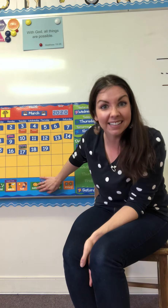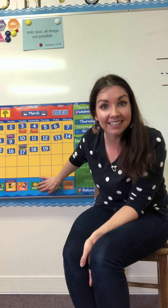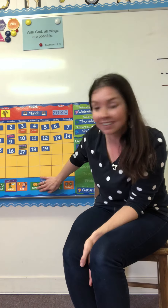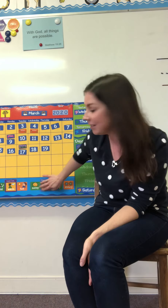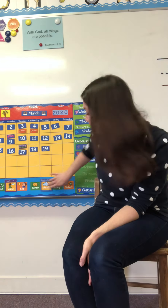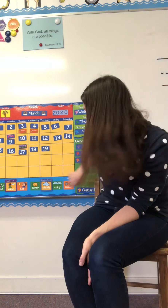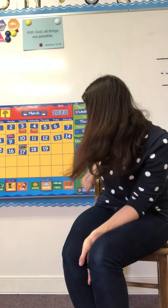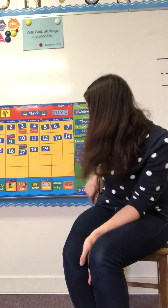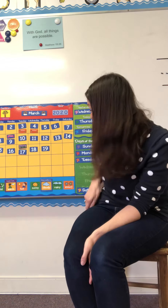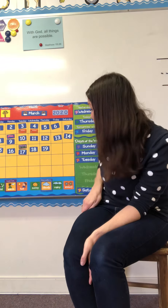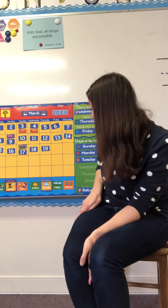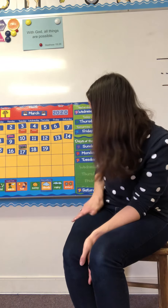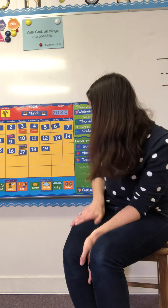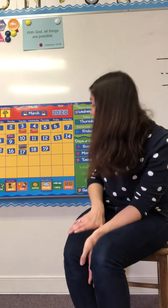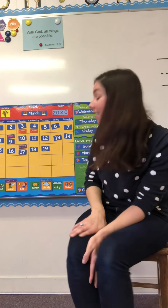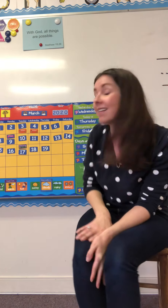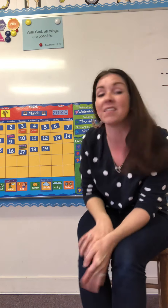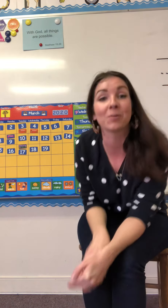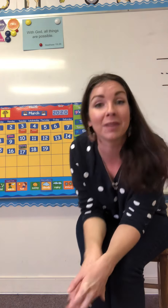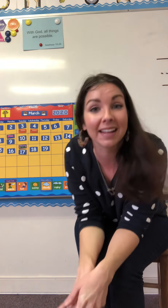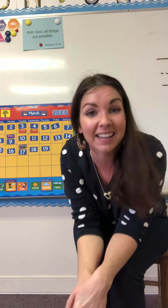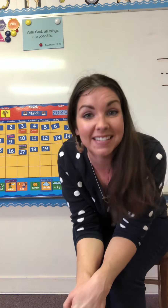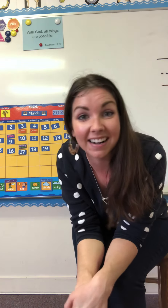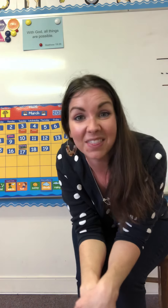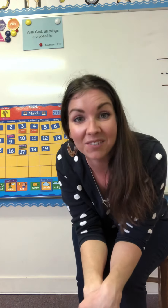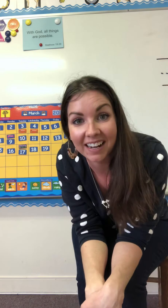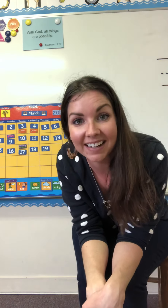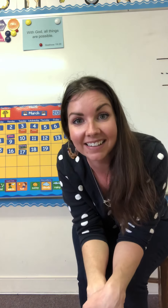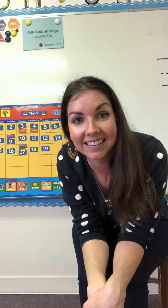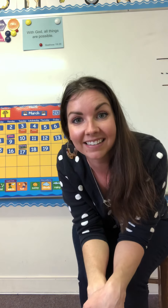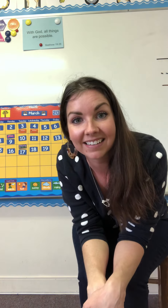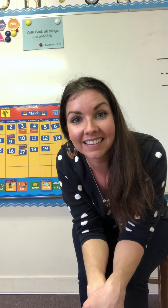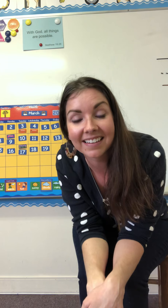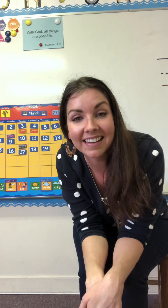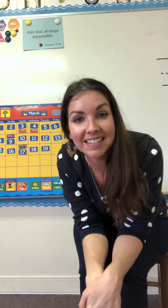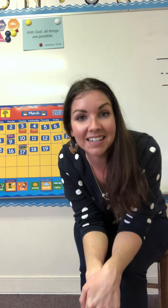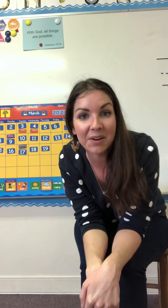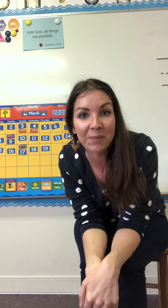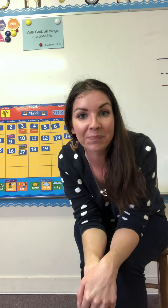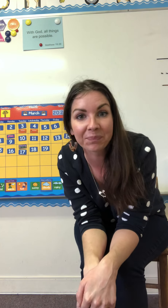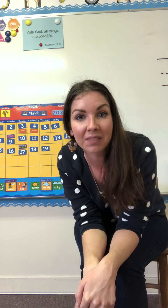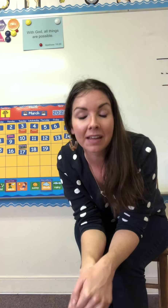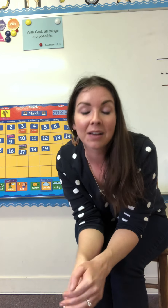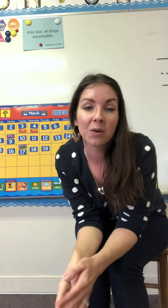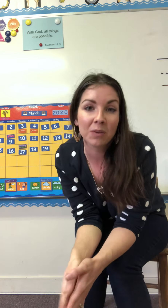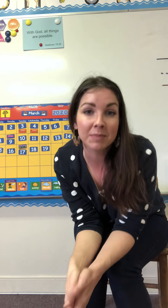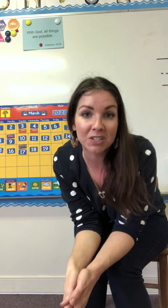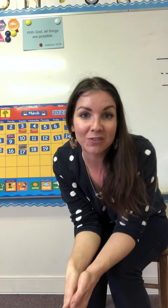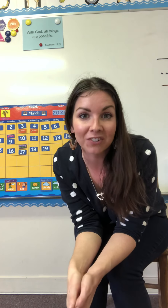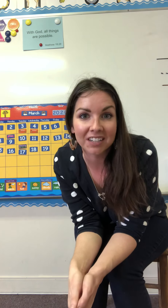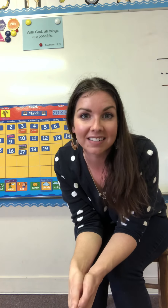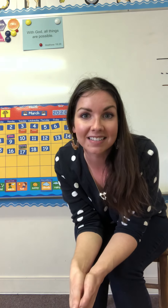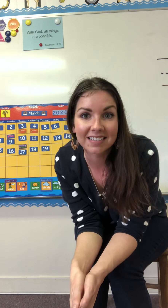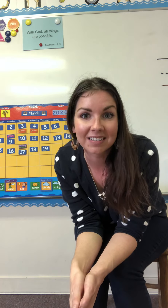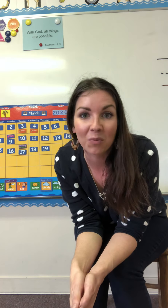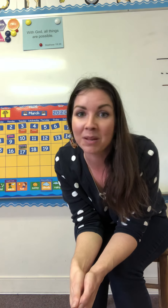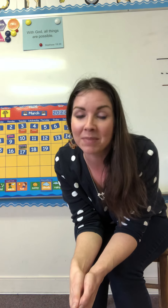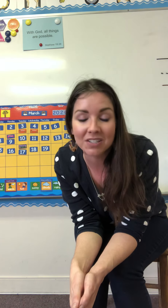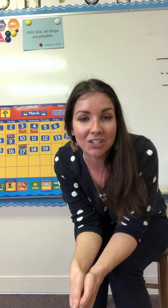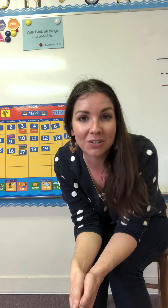or if you're playing outside in the rain let us know we miss you friends we miss you